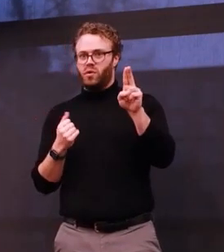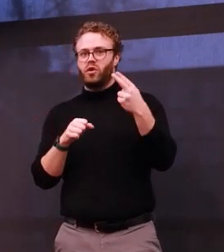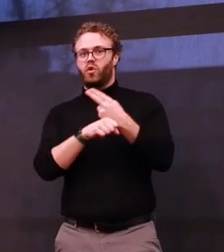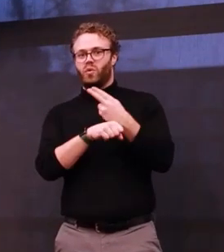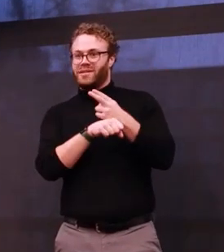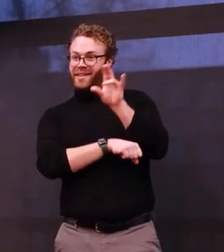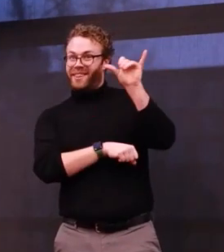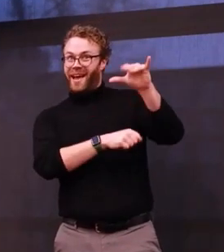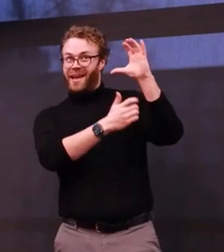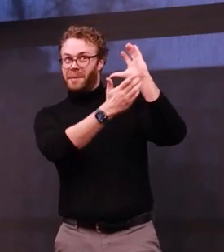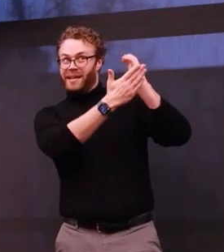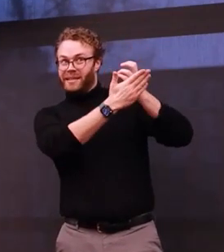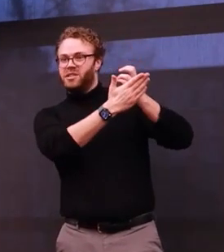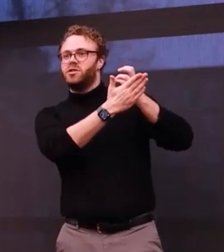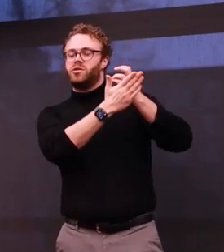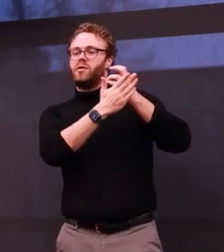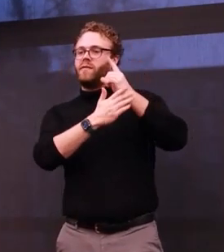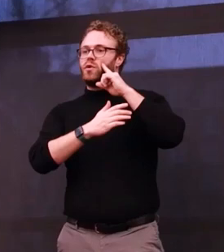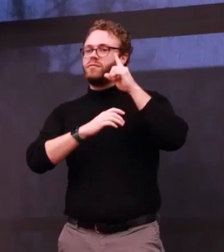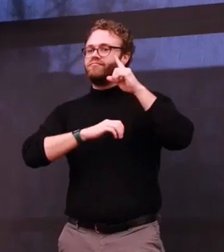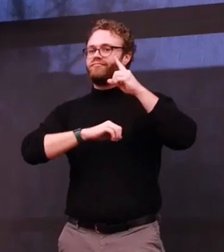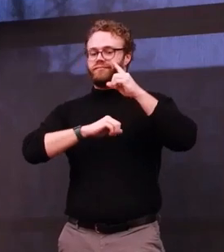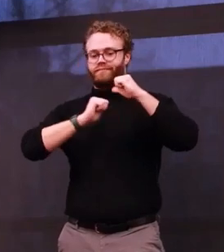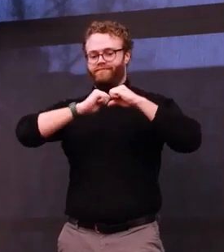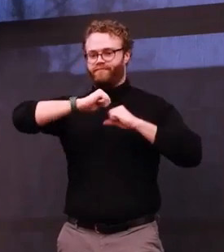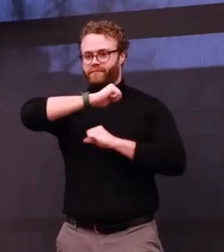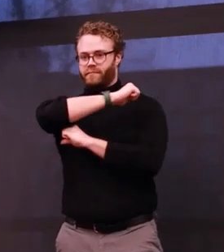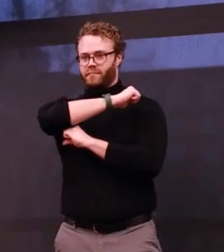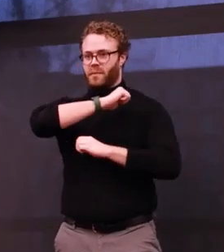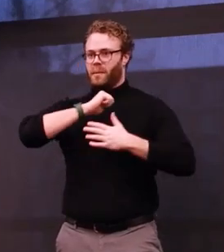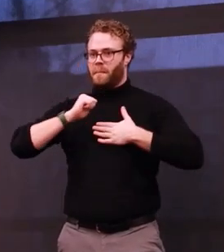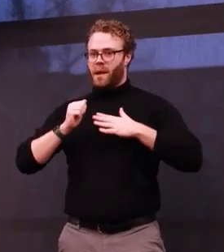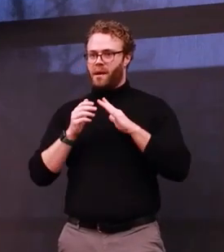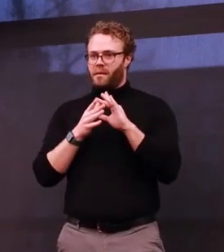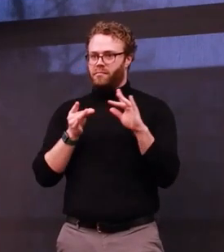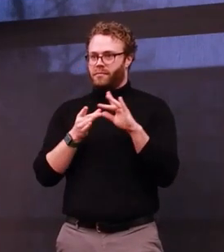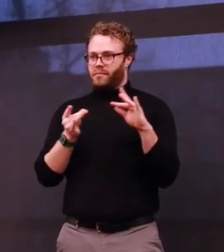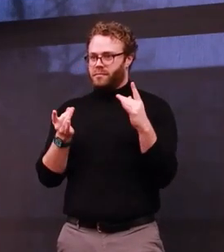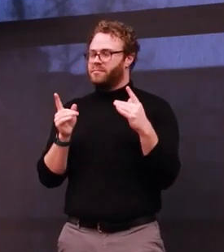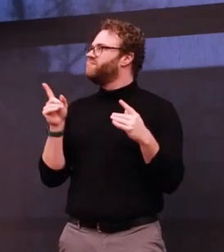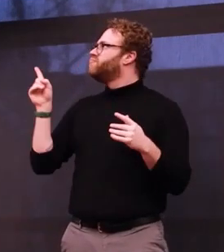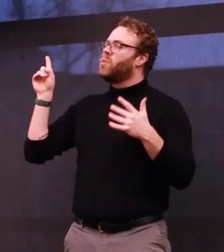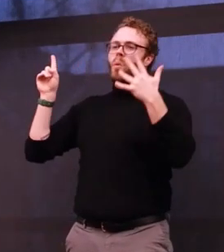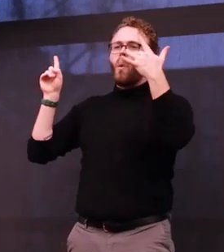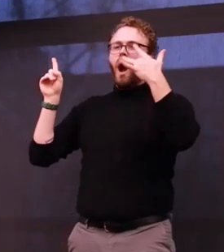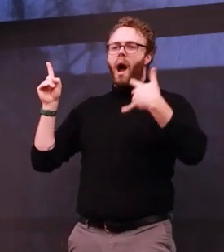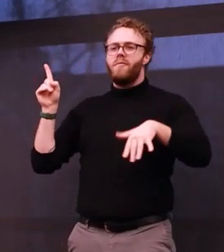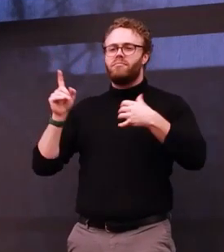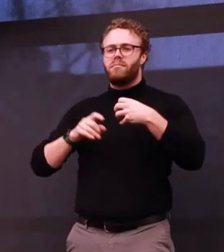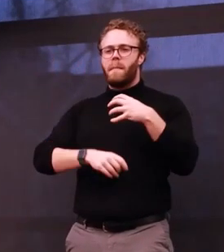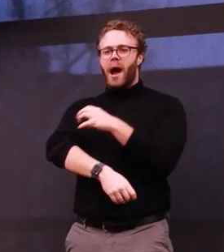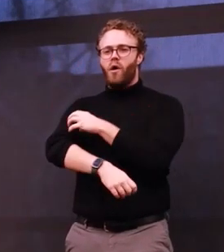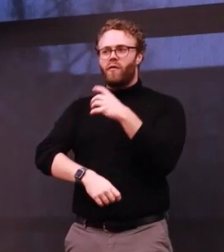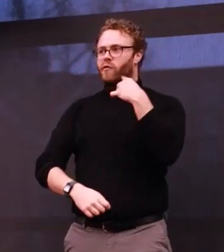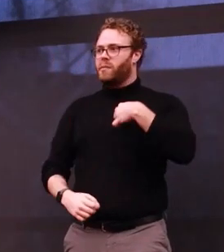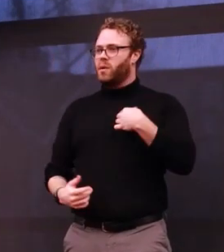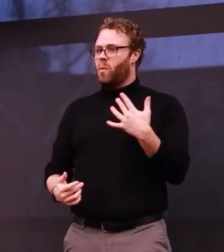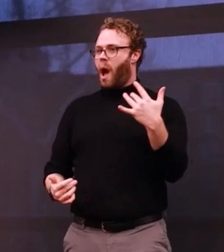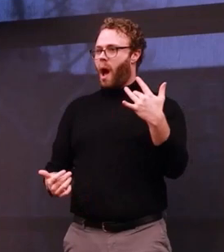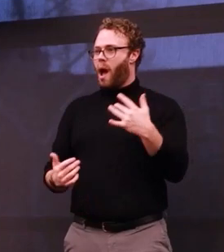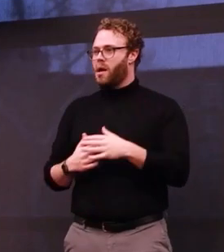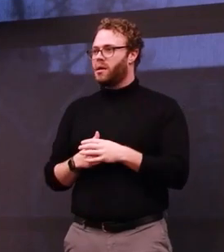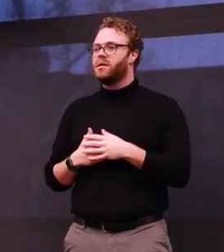as a framing object. So, why is the empty speech balloon so compelling to me? I want you to ask yourself,